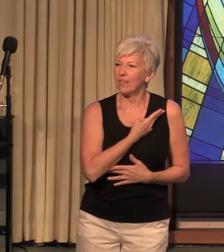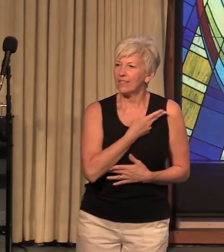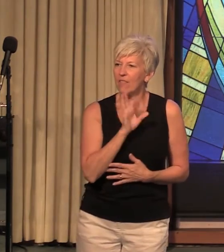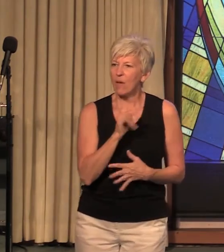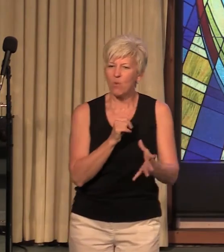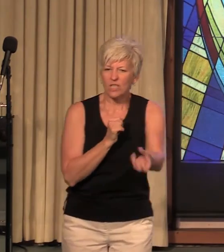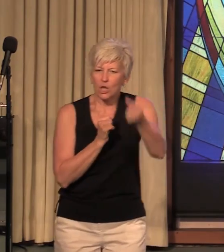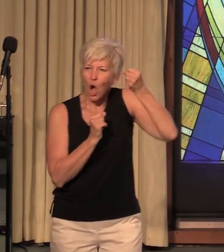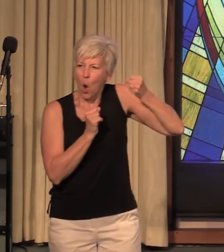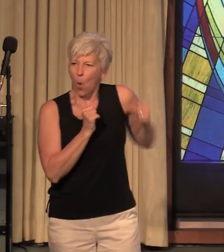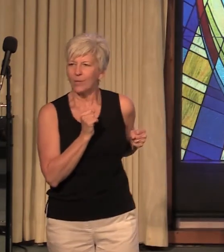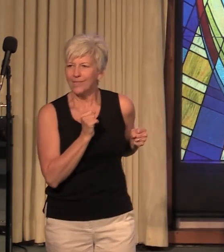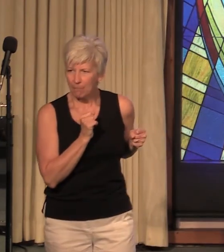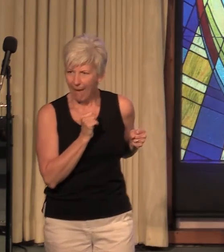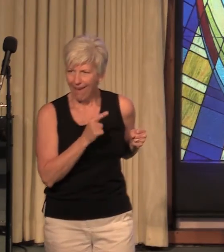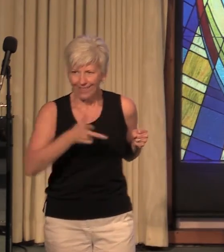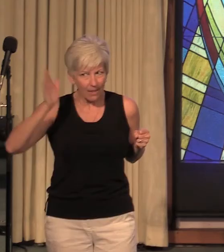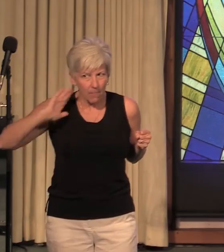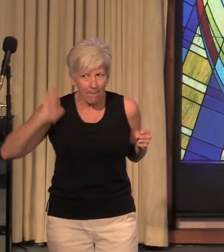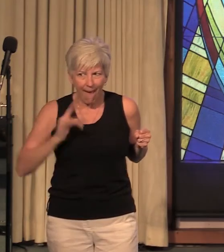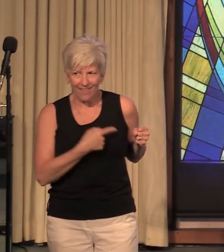back into the past